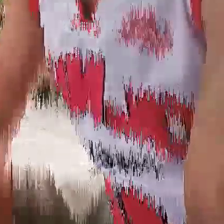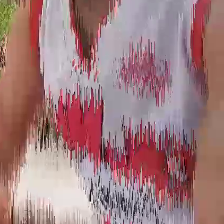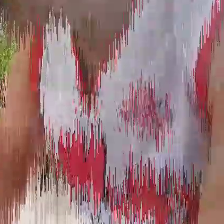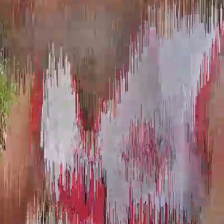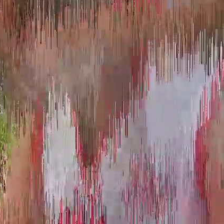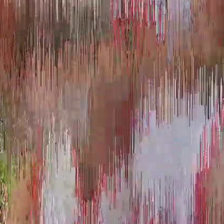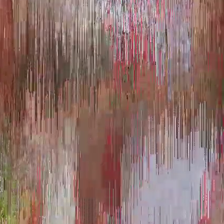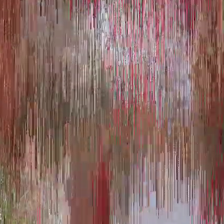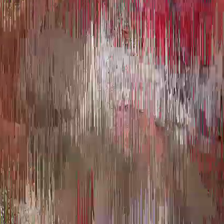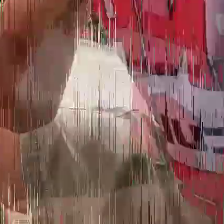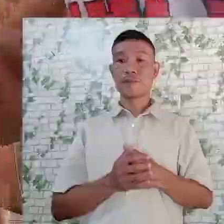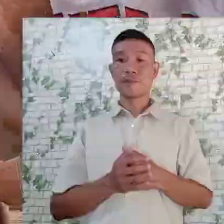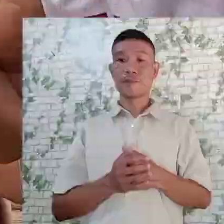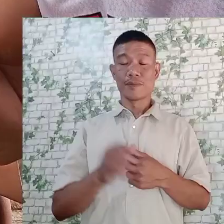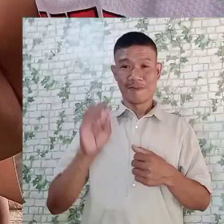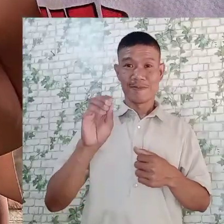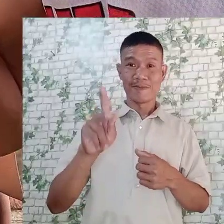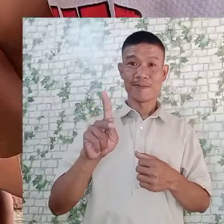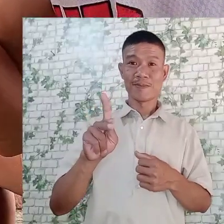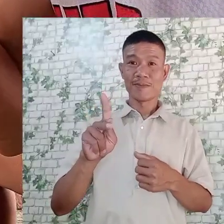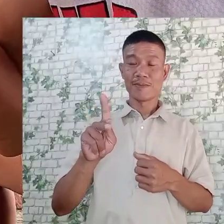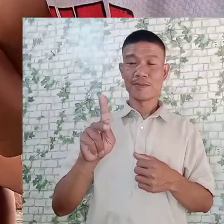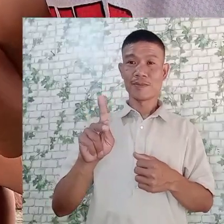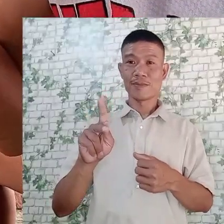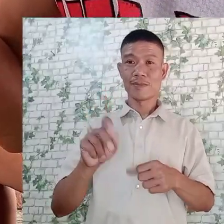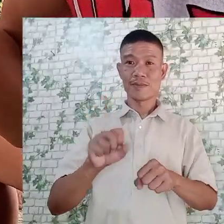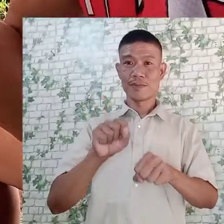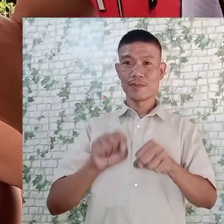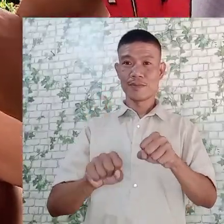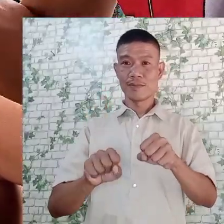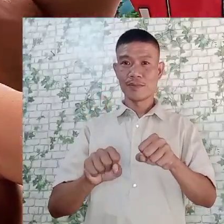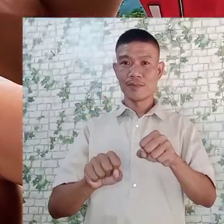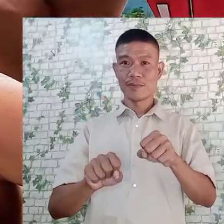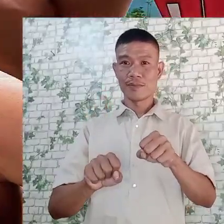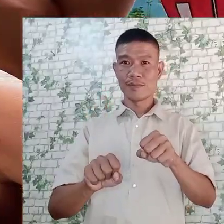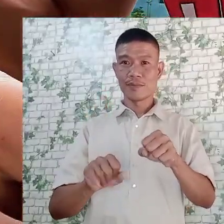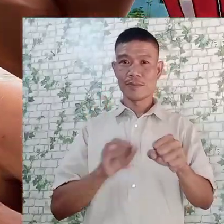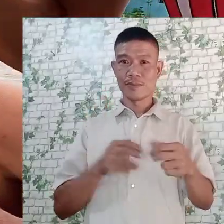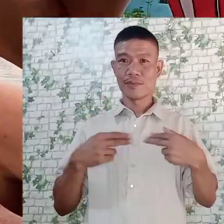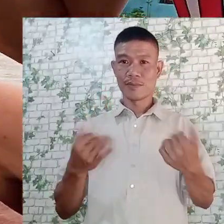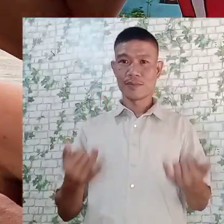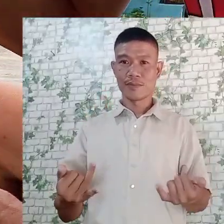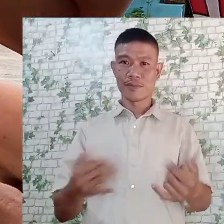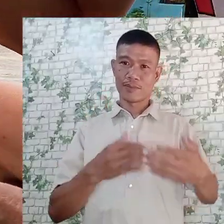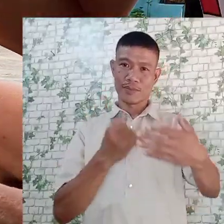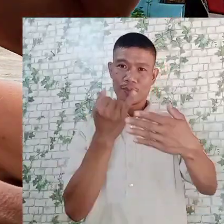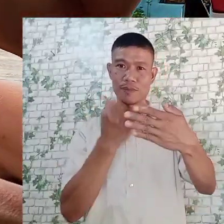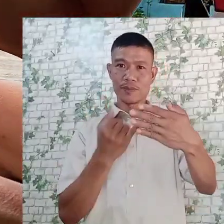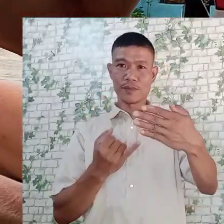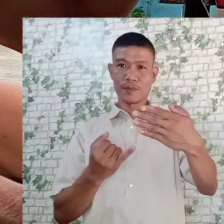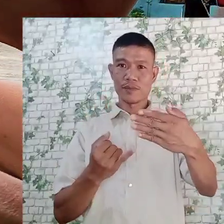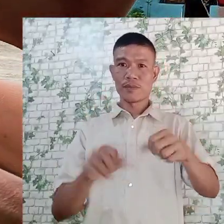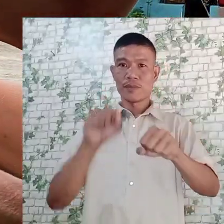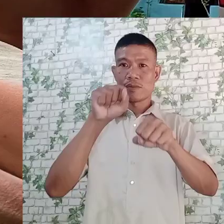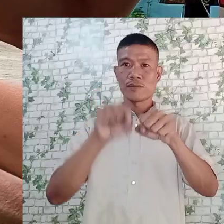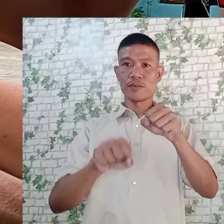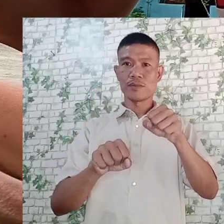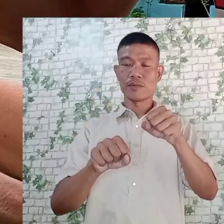Okay, so I have now my sketch, so it has already